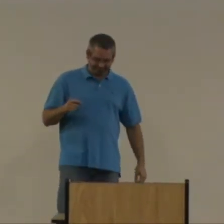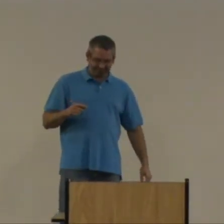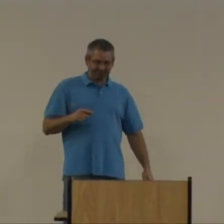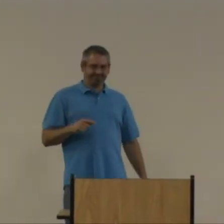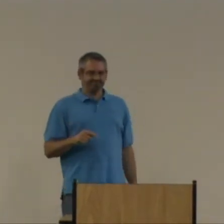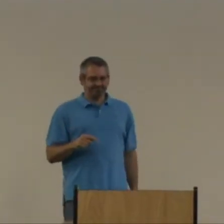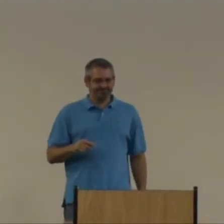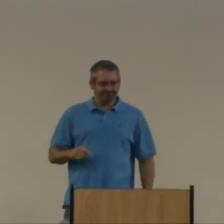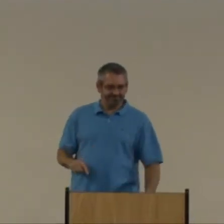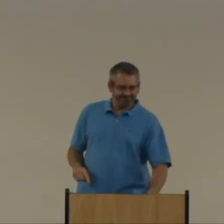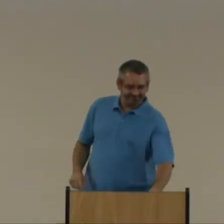Lord. Be strong with the Lord.